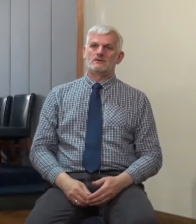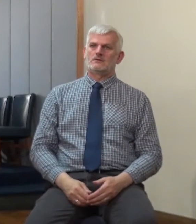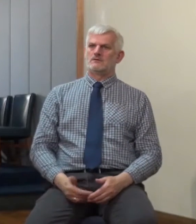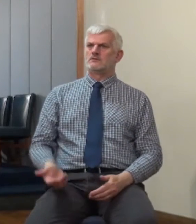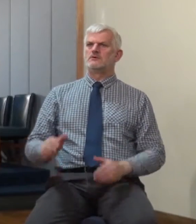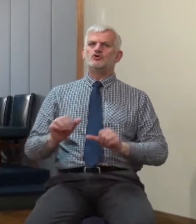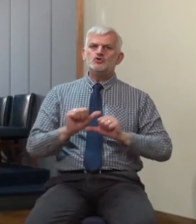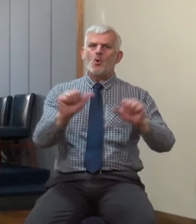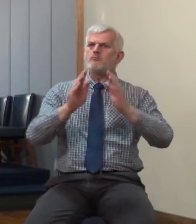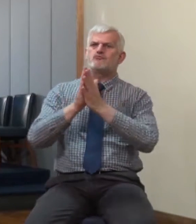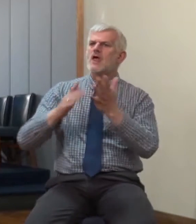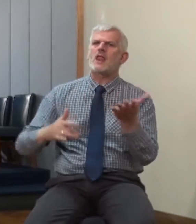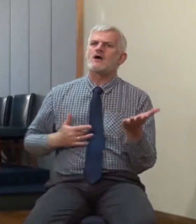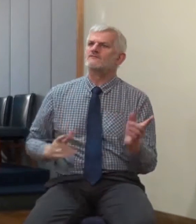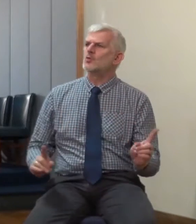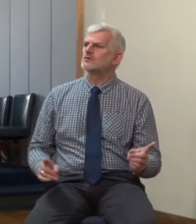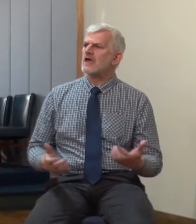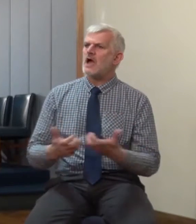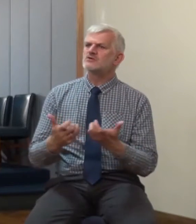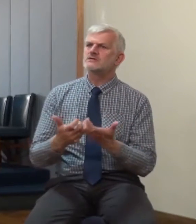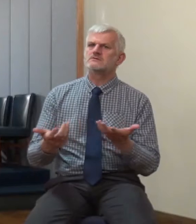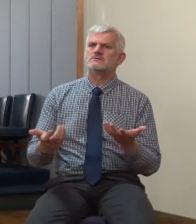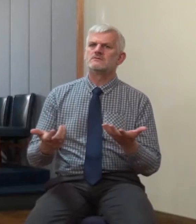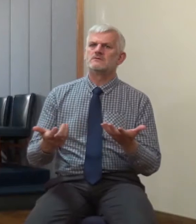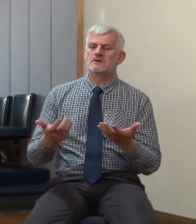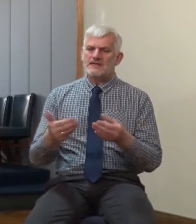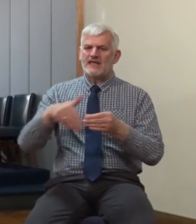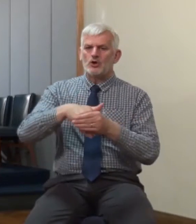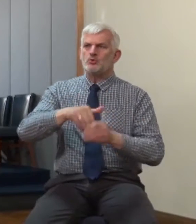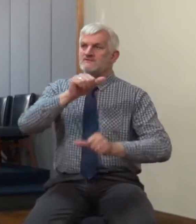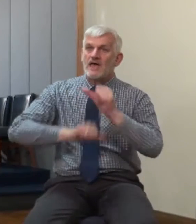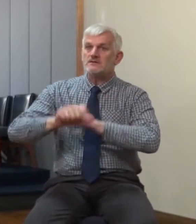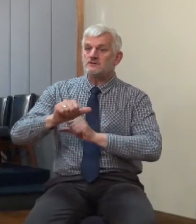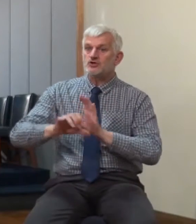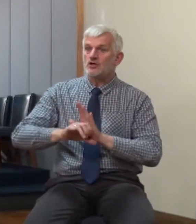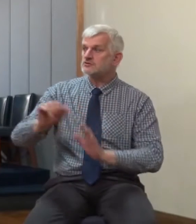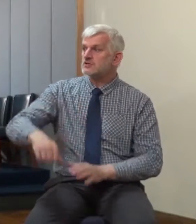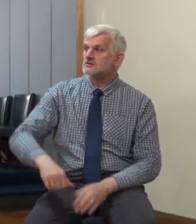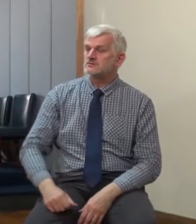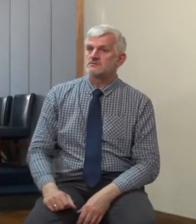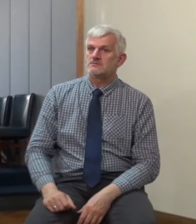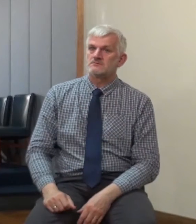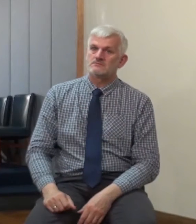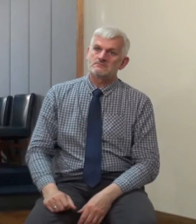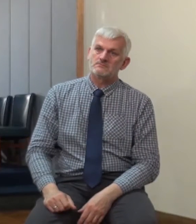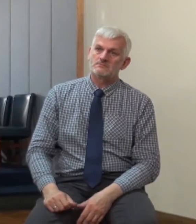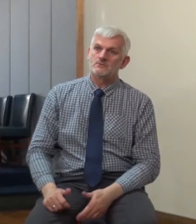of intercession to defend the Church of God and other people and vulnerable people, new converts